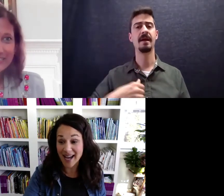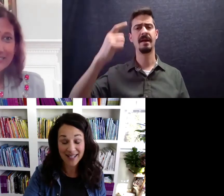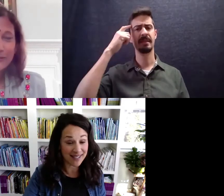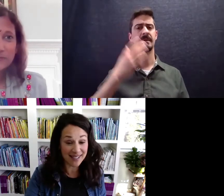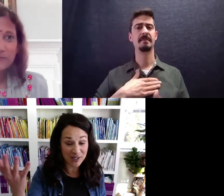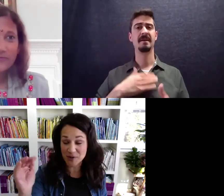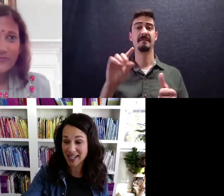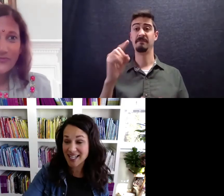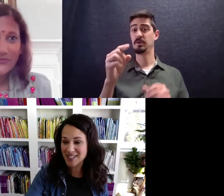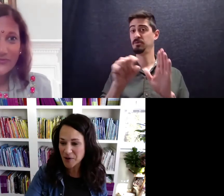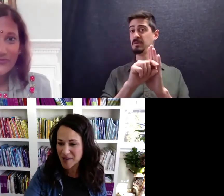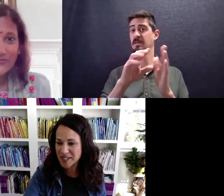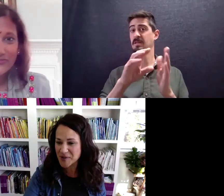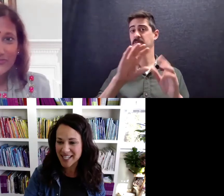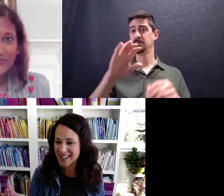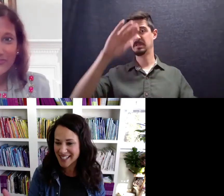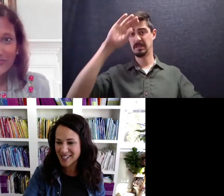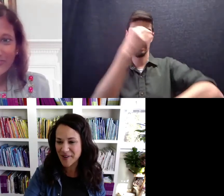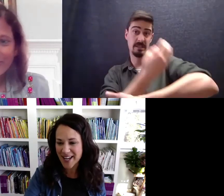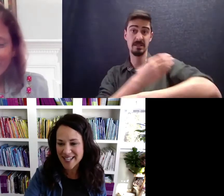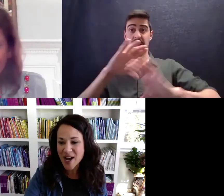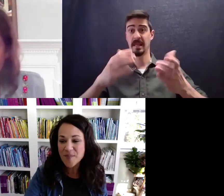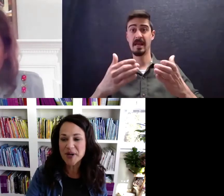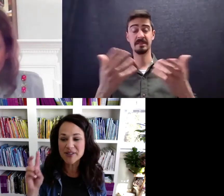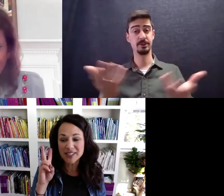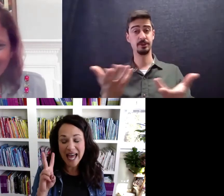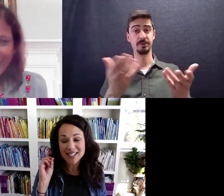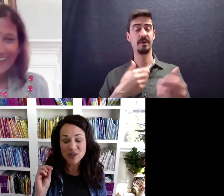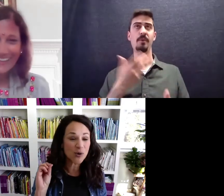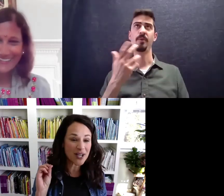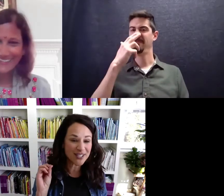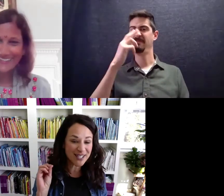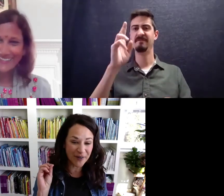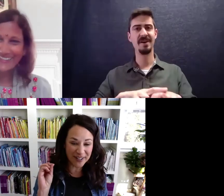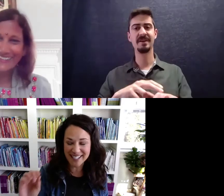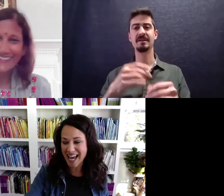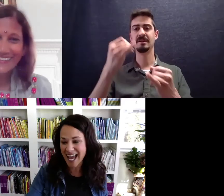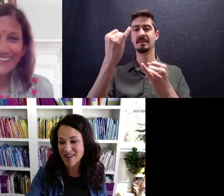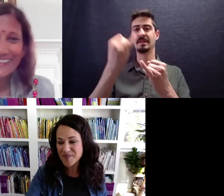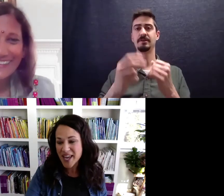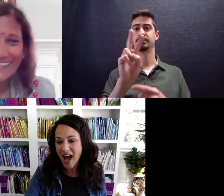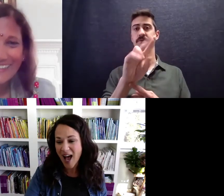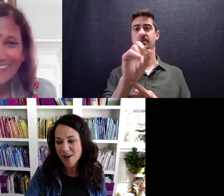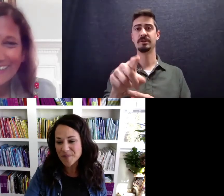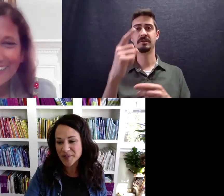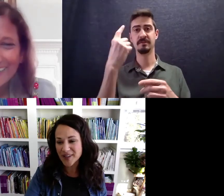son's class is tuning in. I didn't know they'd be tuning in. This is fun. But the last few questions for today,